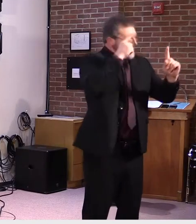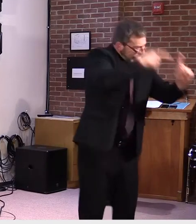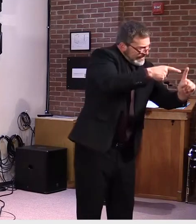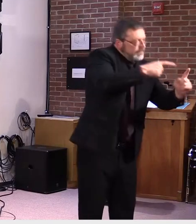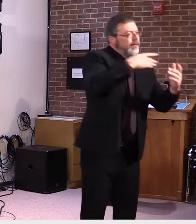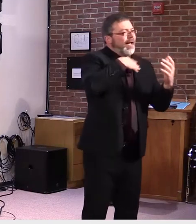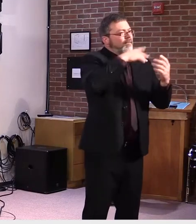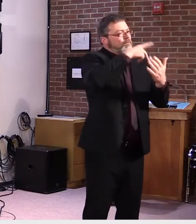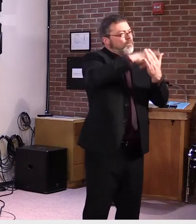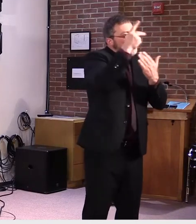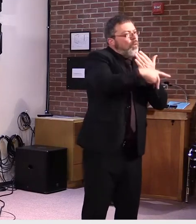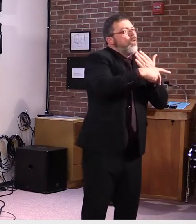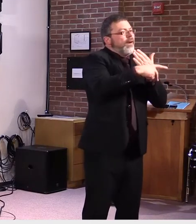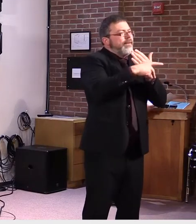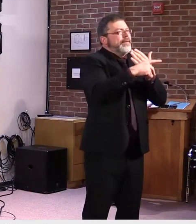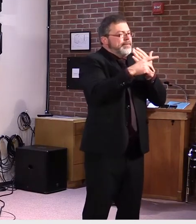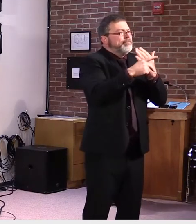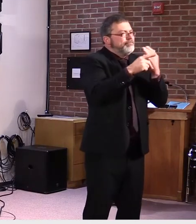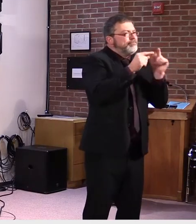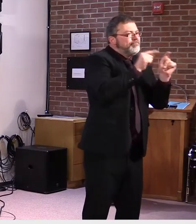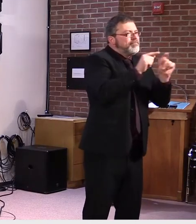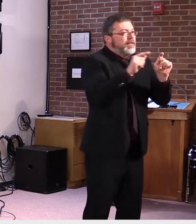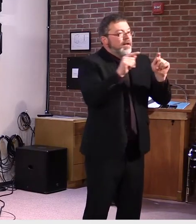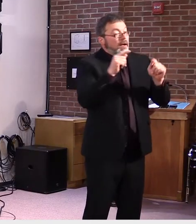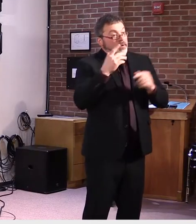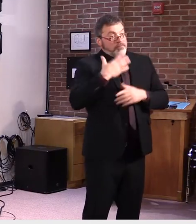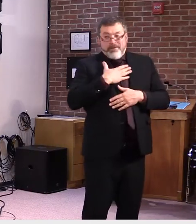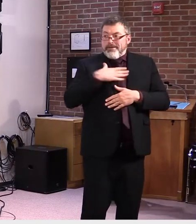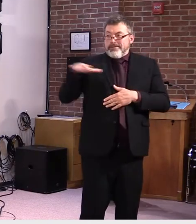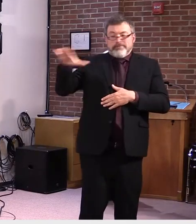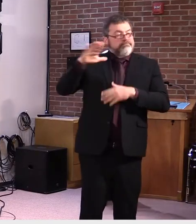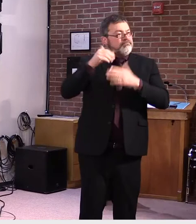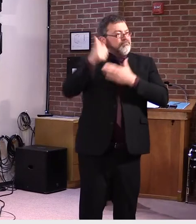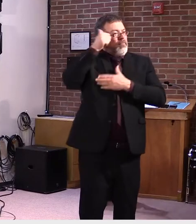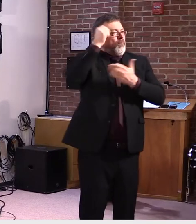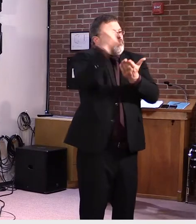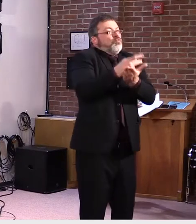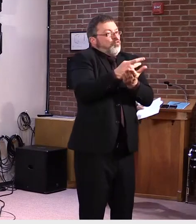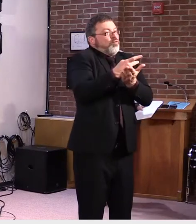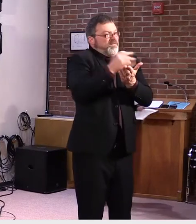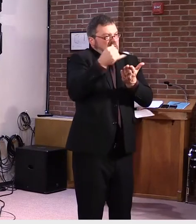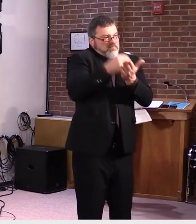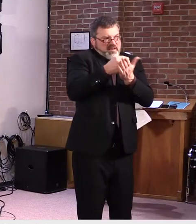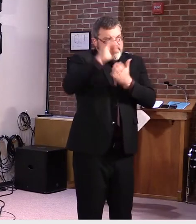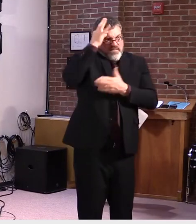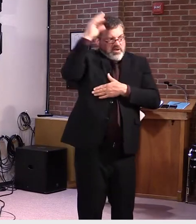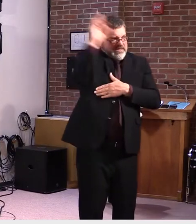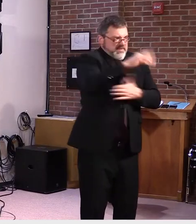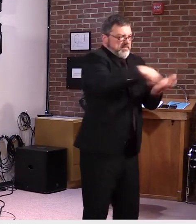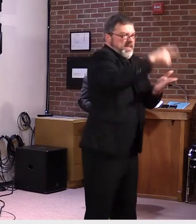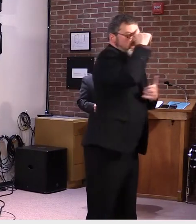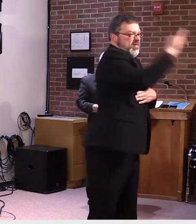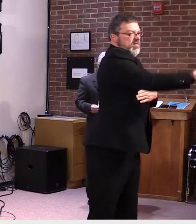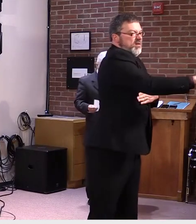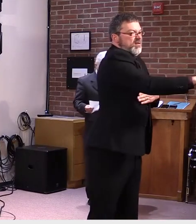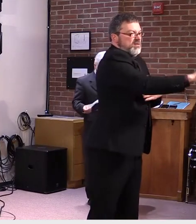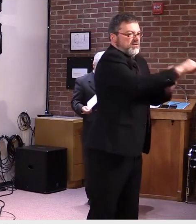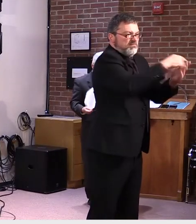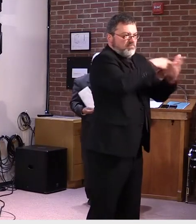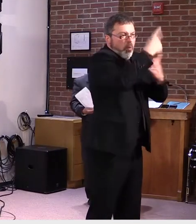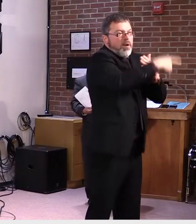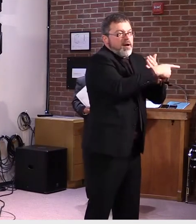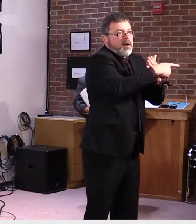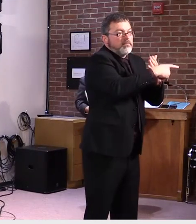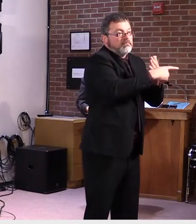by our fiscal oversight group to ensure the funds are used in a manner consistent with the CARES Act. The Summer Food Service